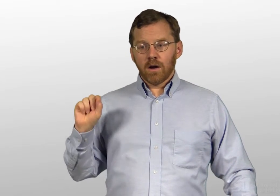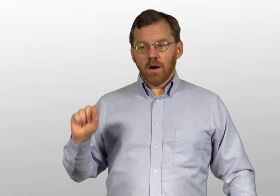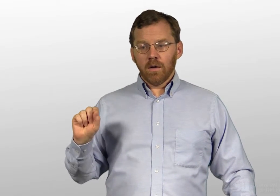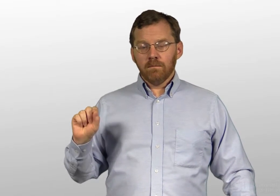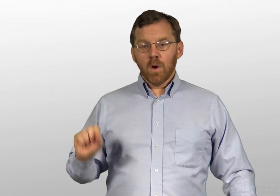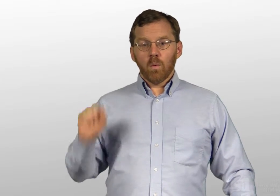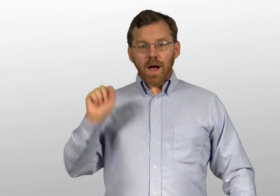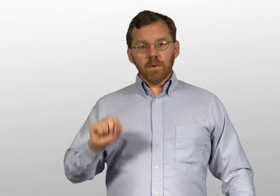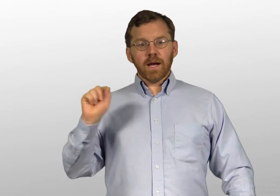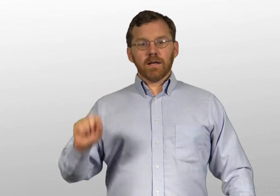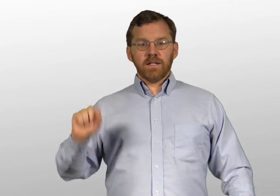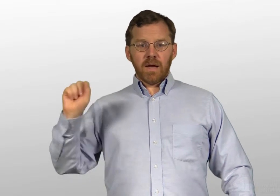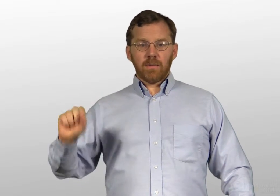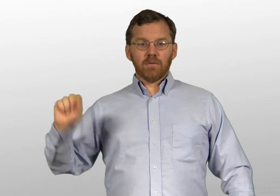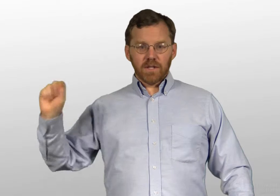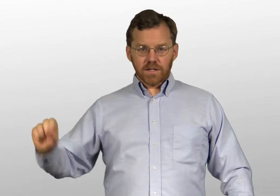call, Why We're Not Going to Debate About Religion.